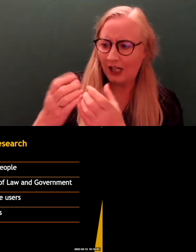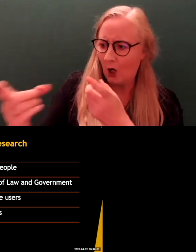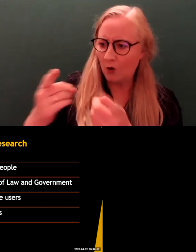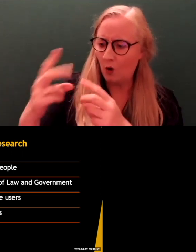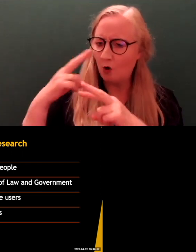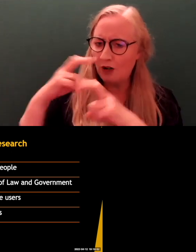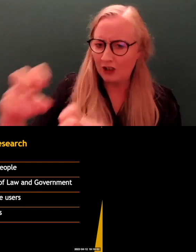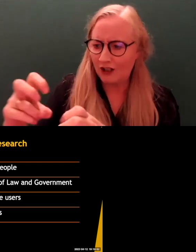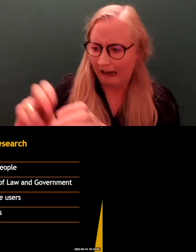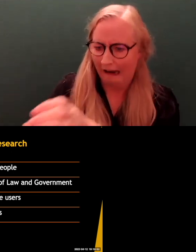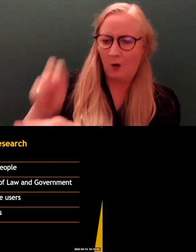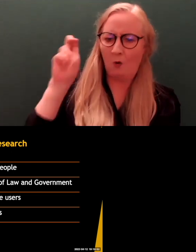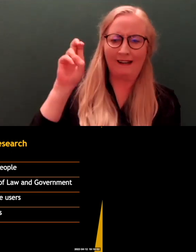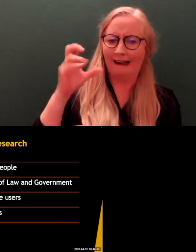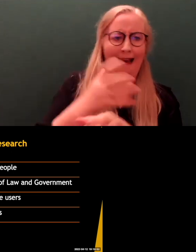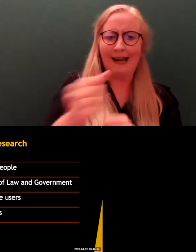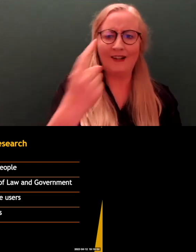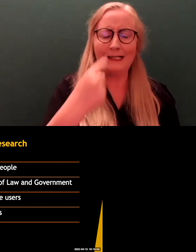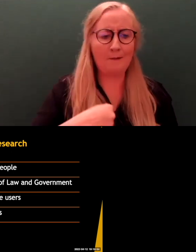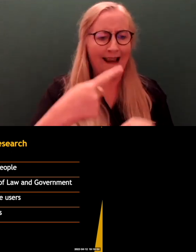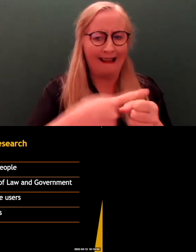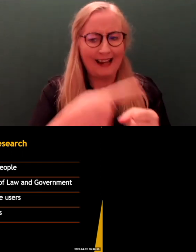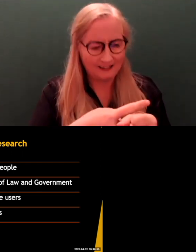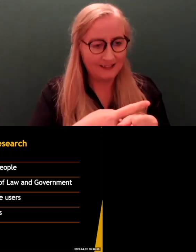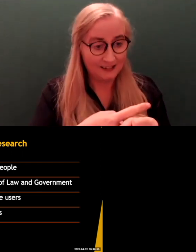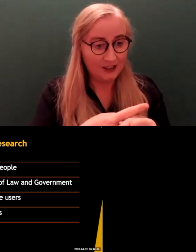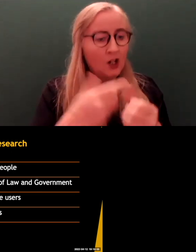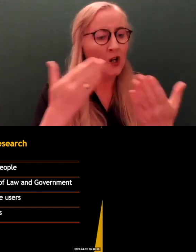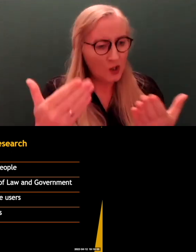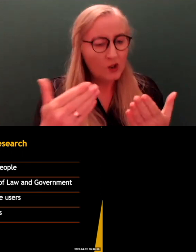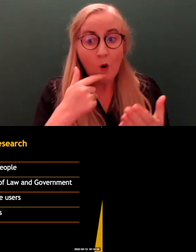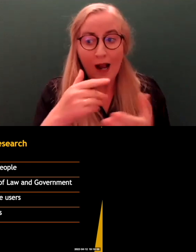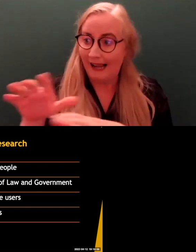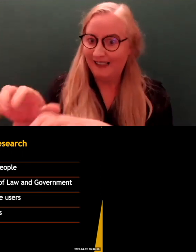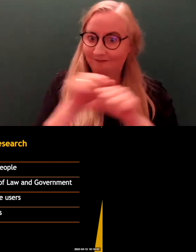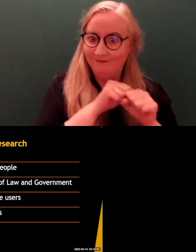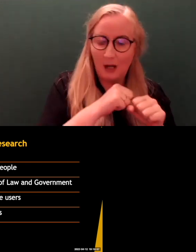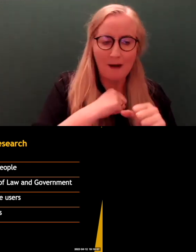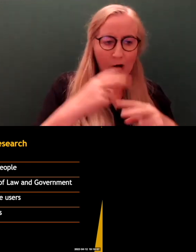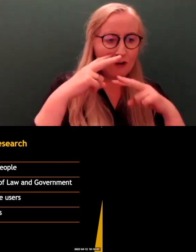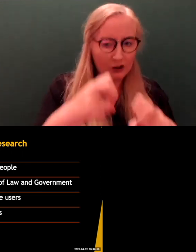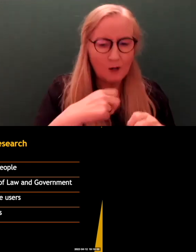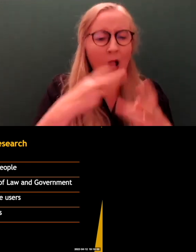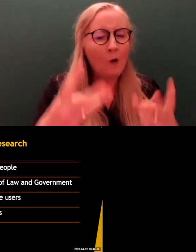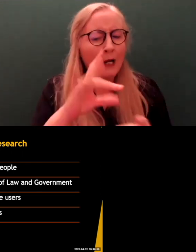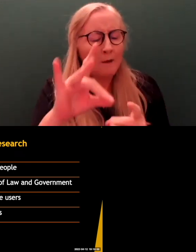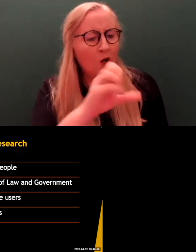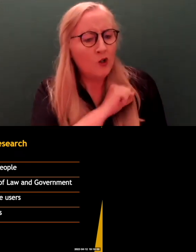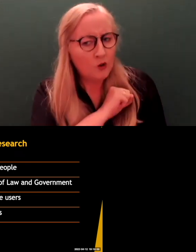then leaving and never to be seen again. And that the research, I take the research with me. I wanted to make sure that the research that I did